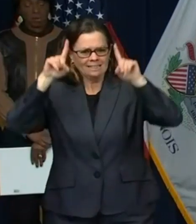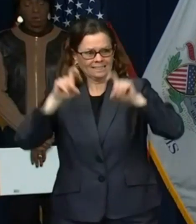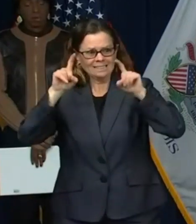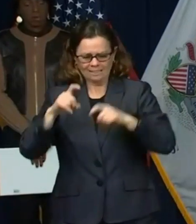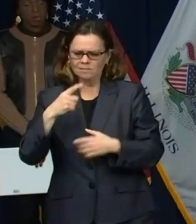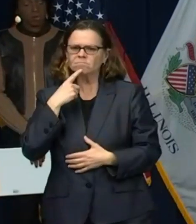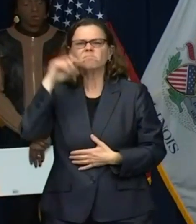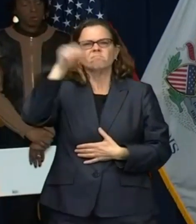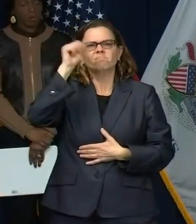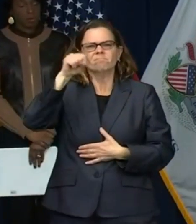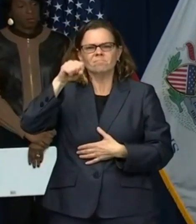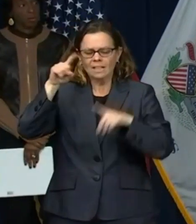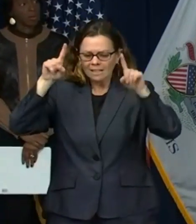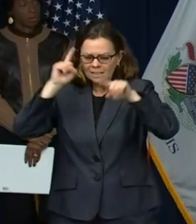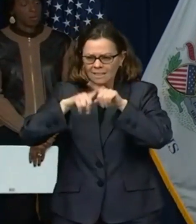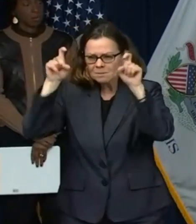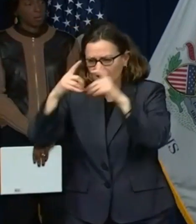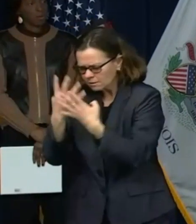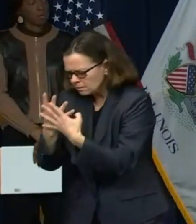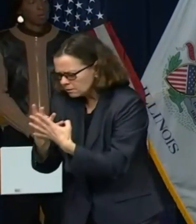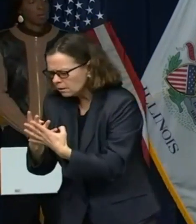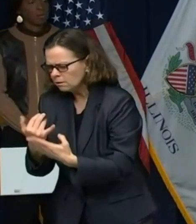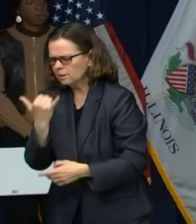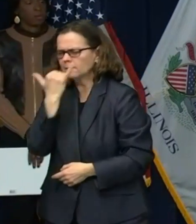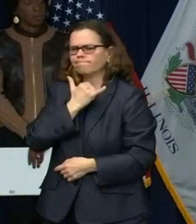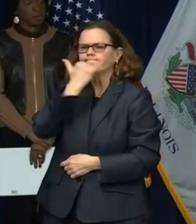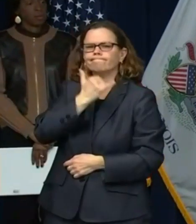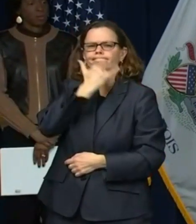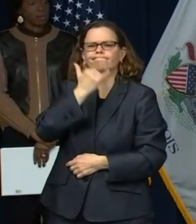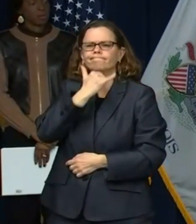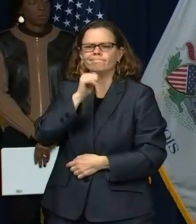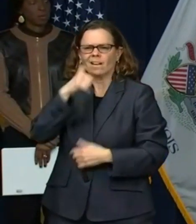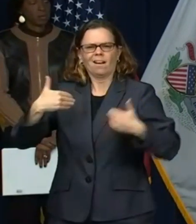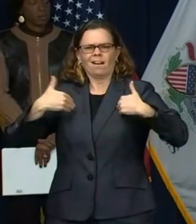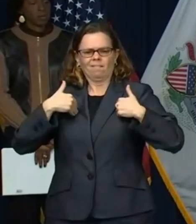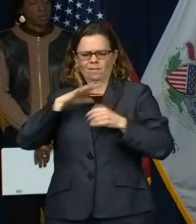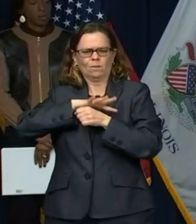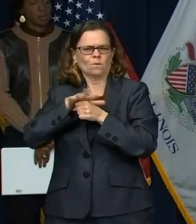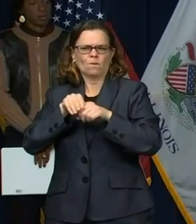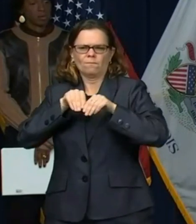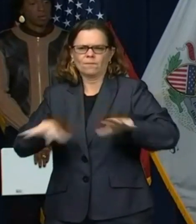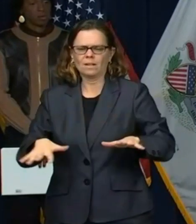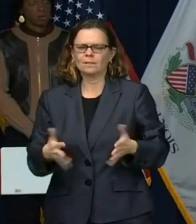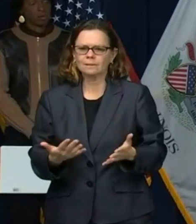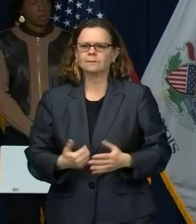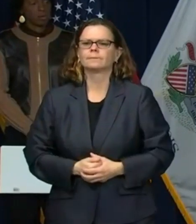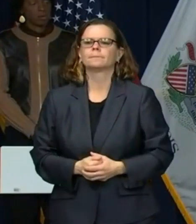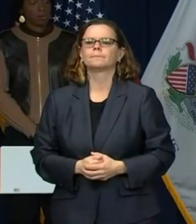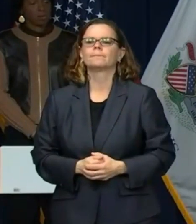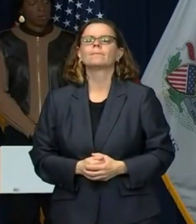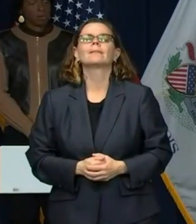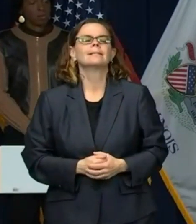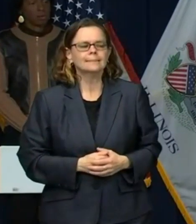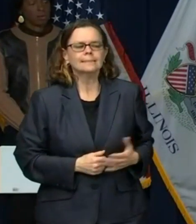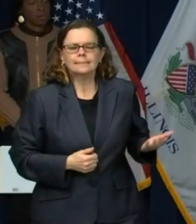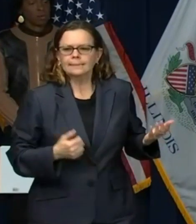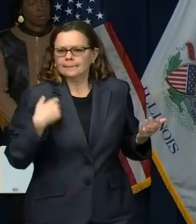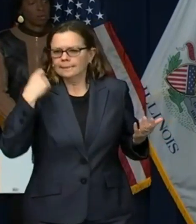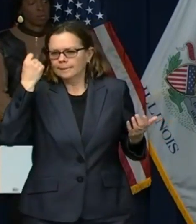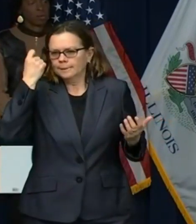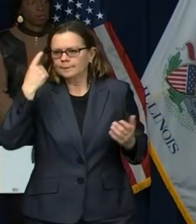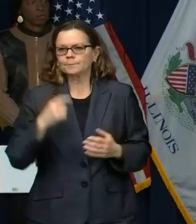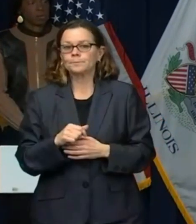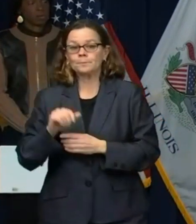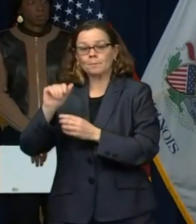uh, of the testing supplies that are necessary, which are unique for the Abbott rapid test. Um,